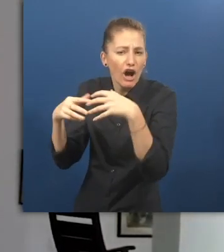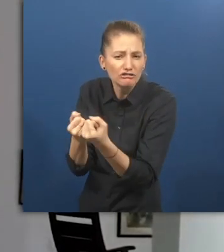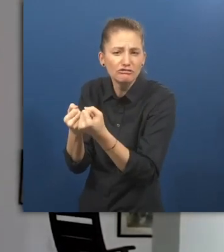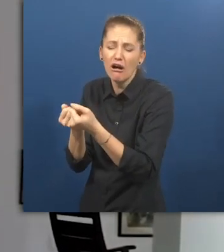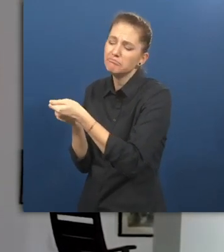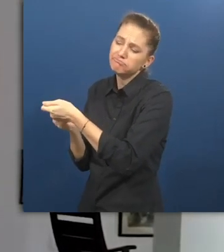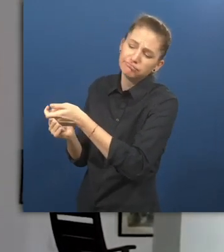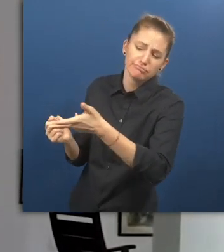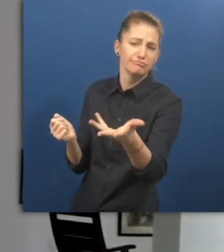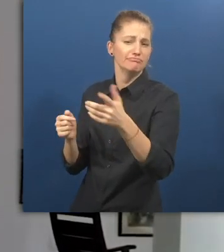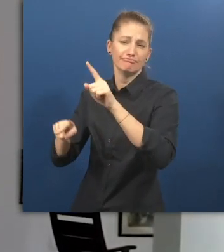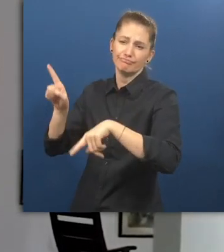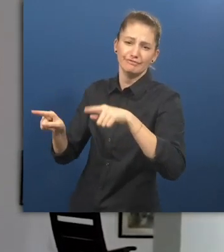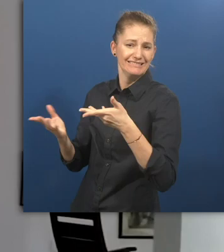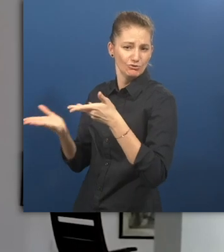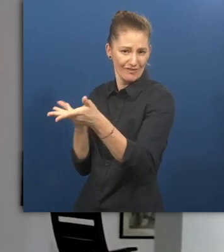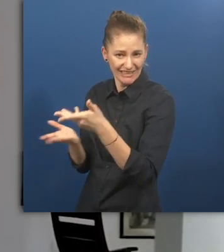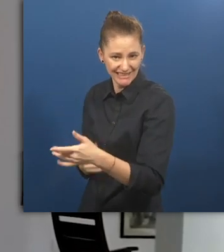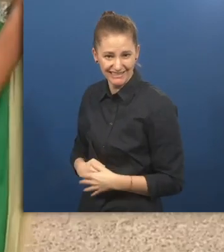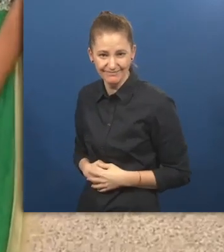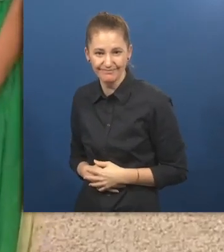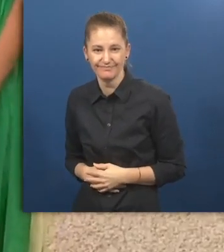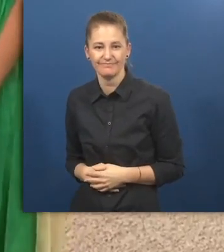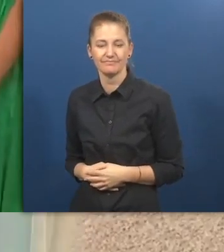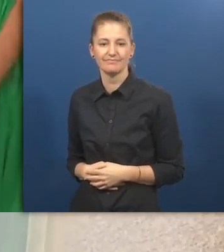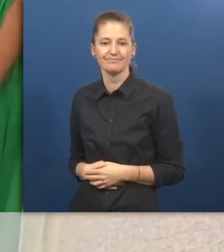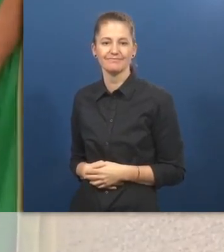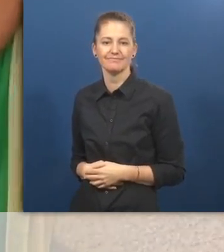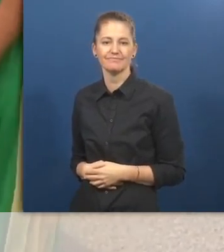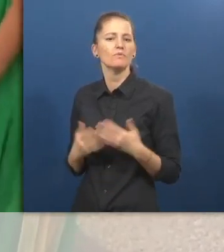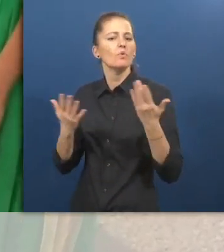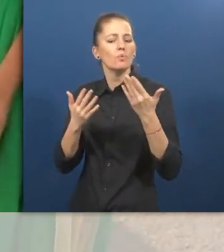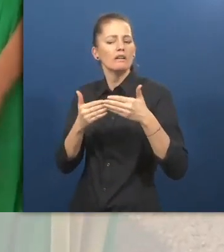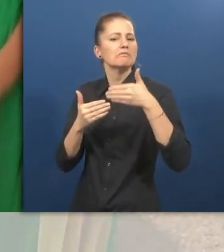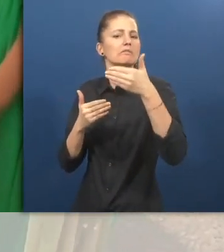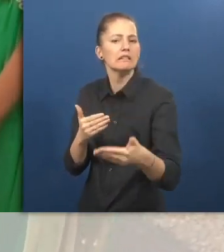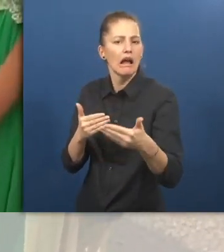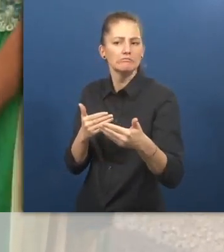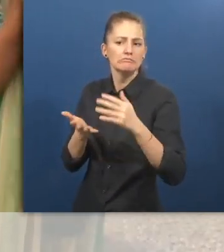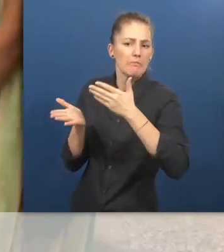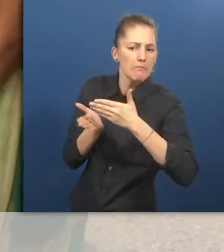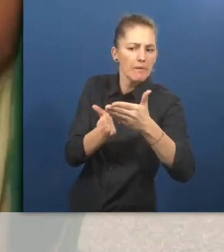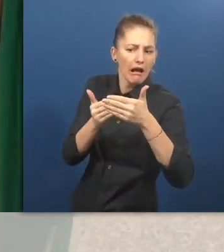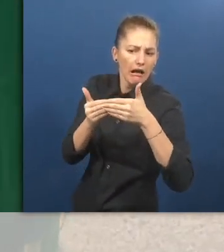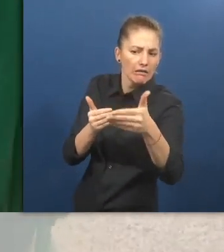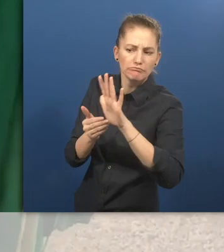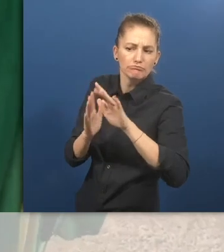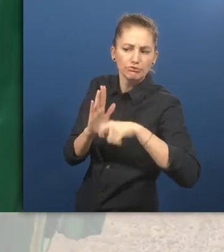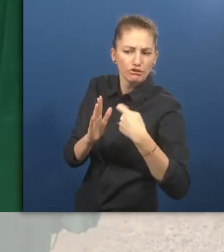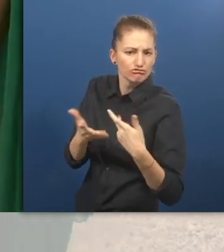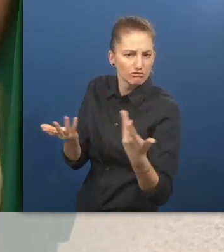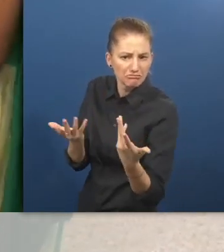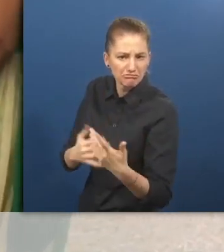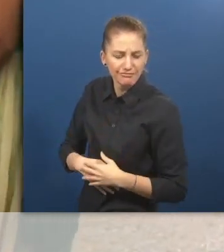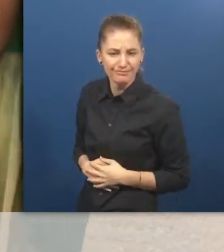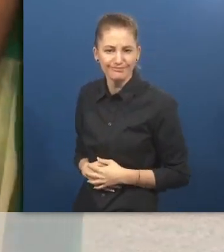technologies and hiring services. What is next for College Connect? A woman with